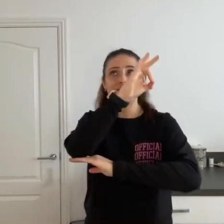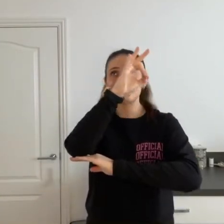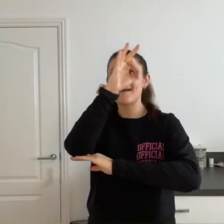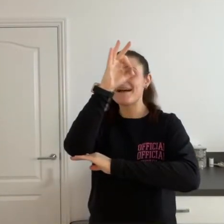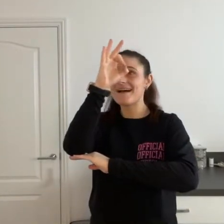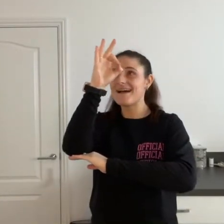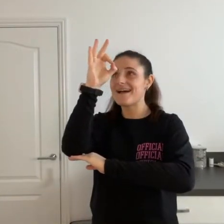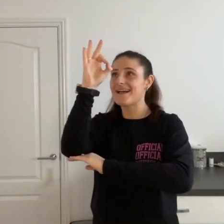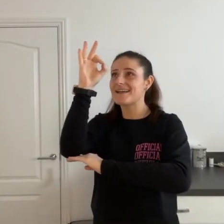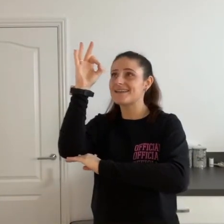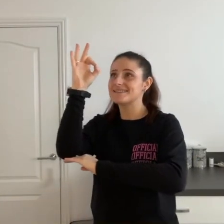rise